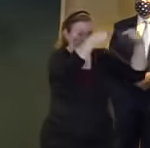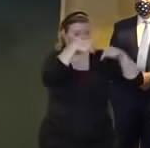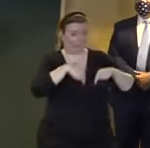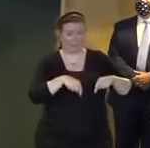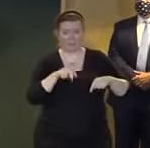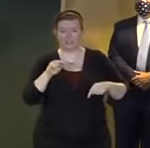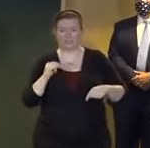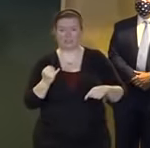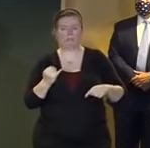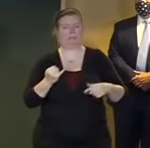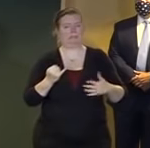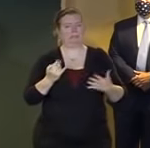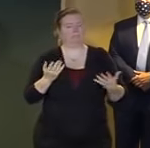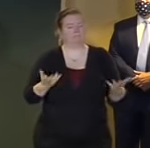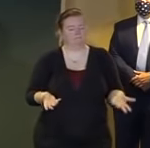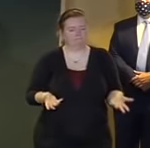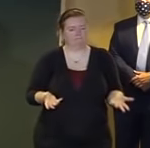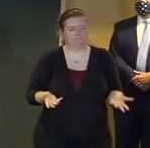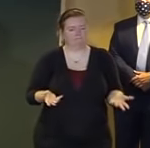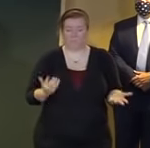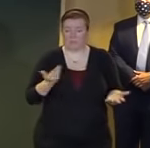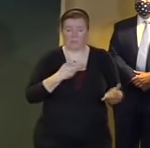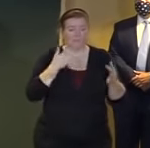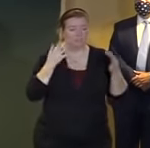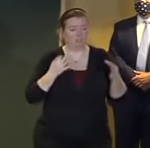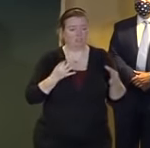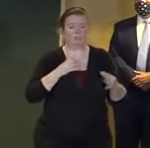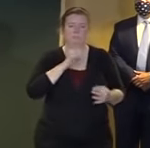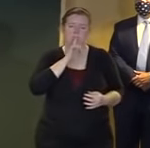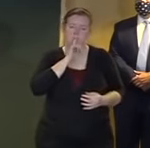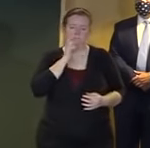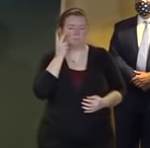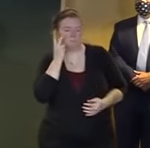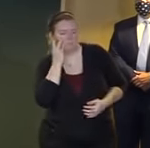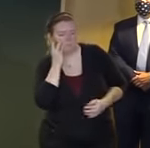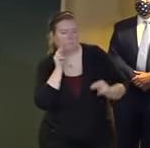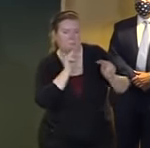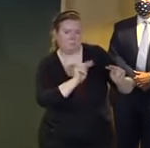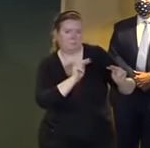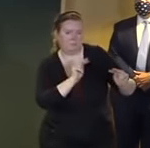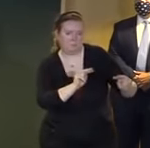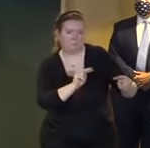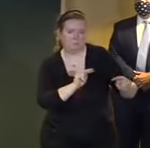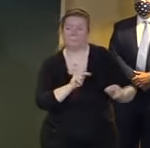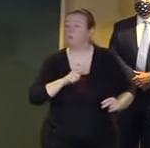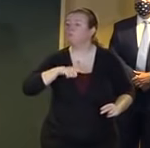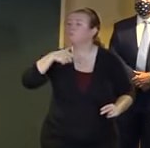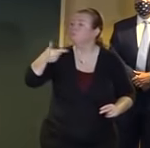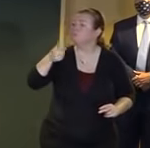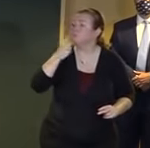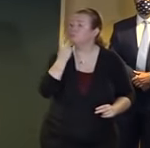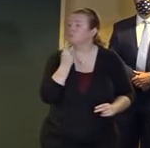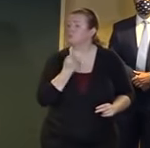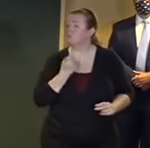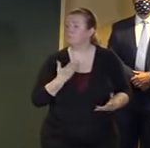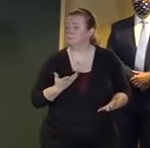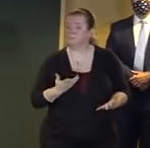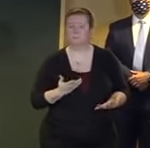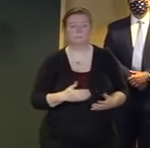tbd is a um the the best way to conclude that anyone else back there any sir